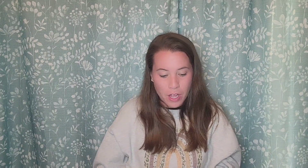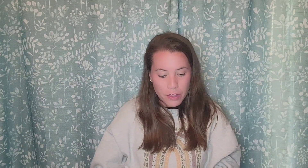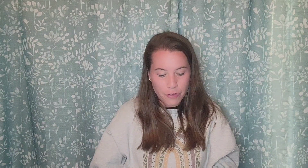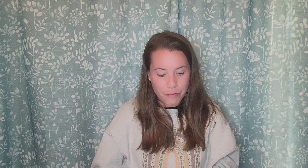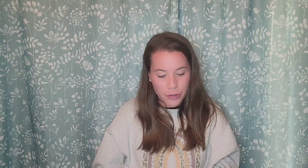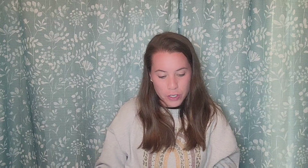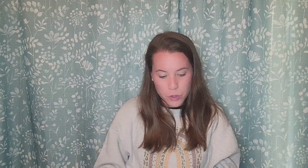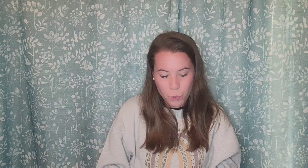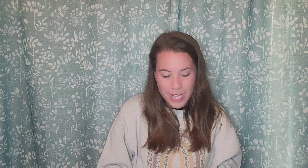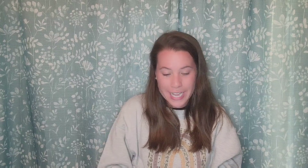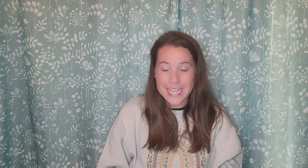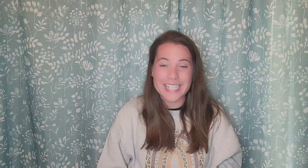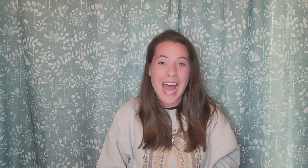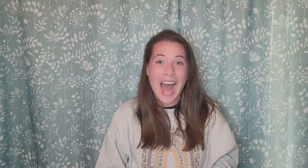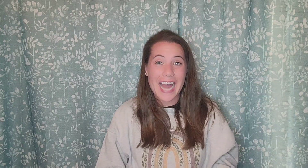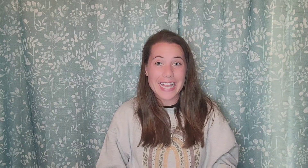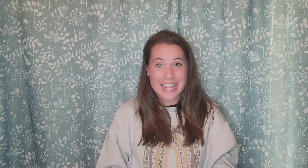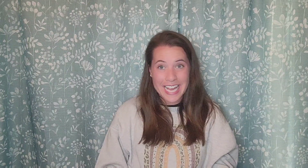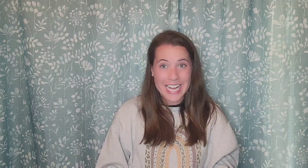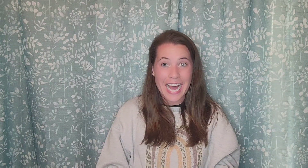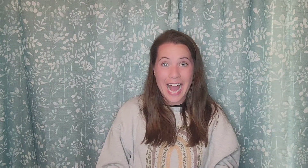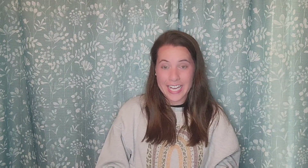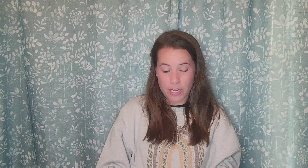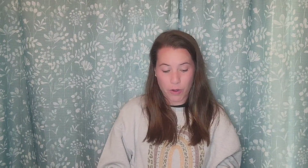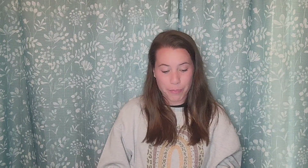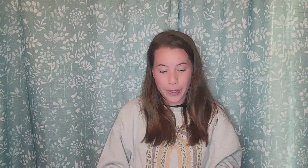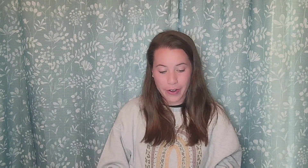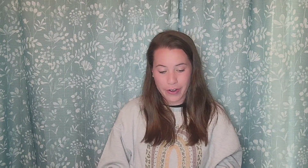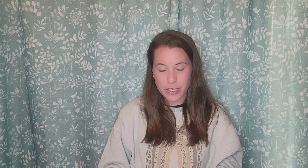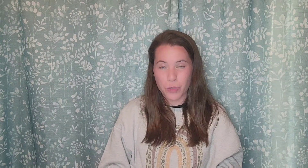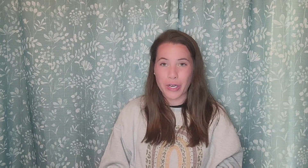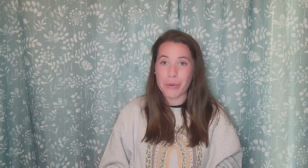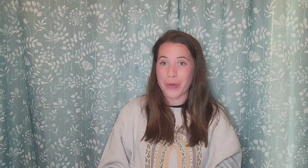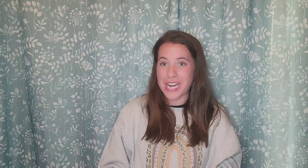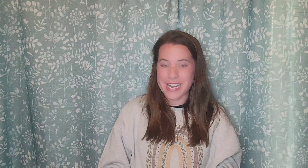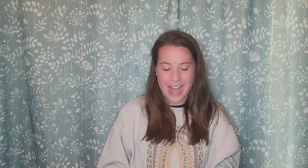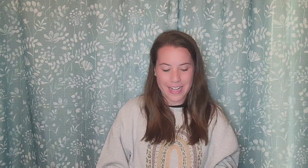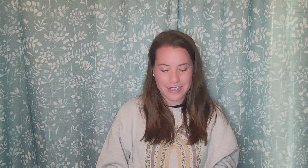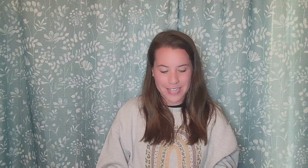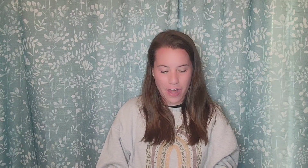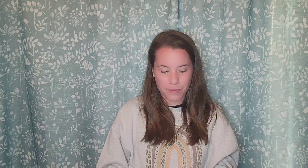the first one is I think I hear a bird. So we're going to put it in ASL.